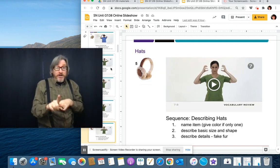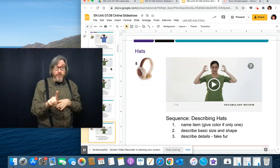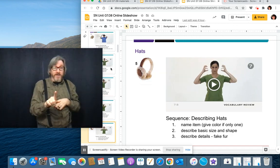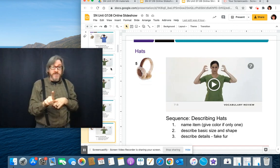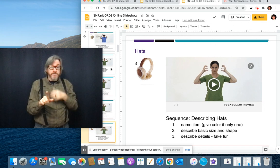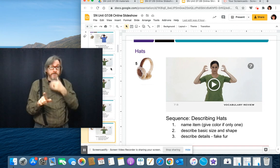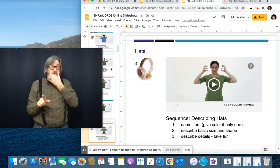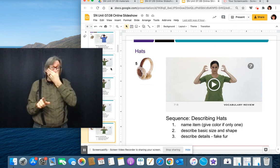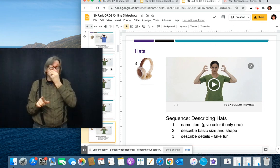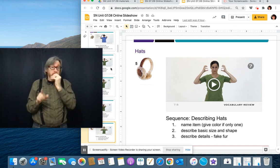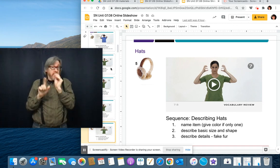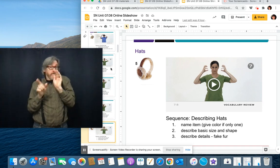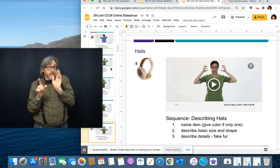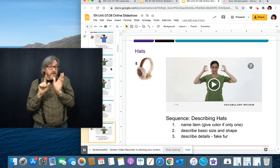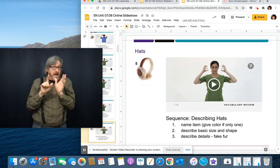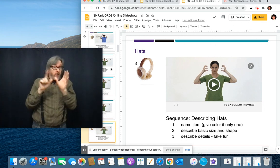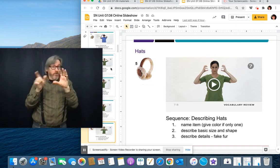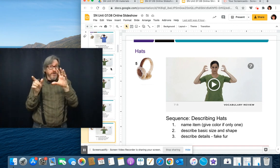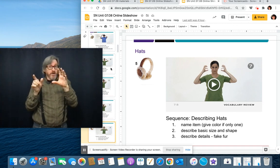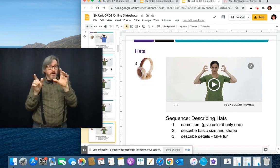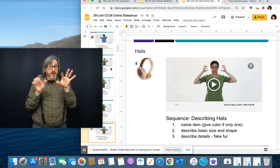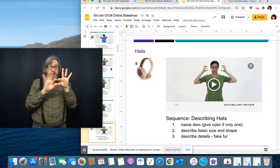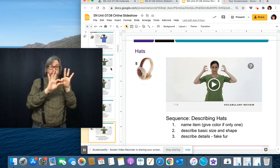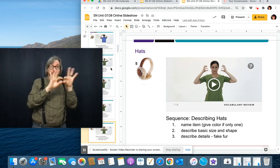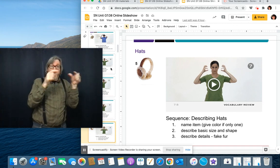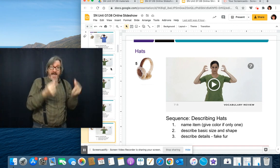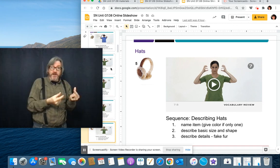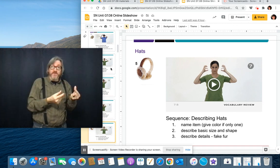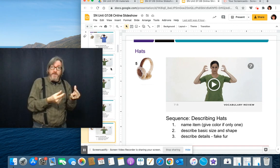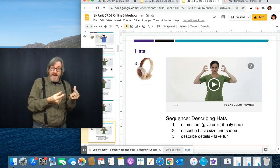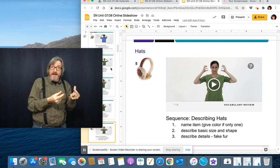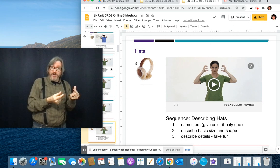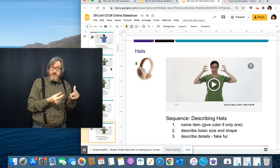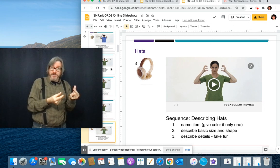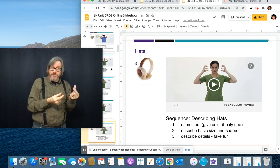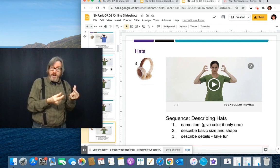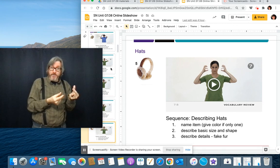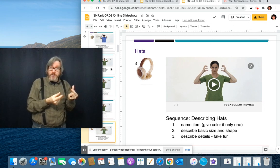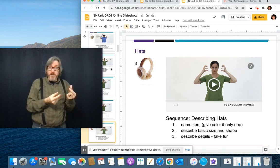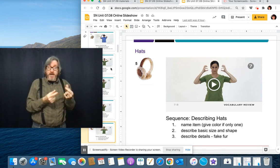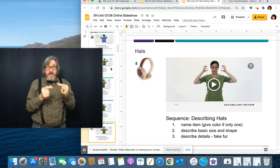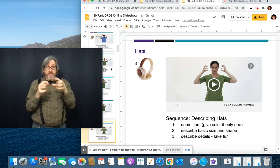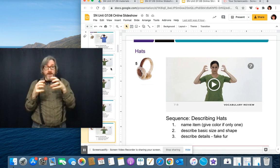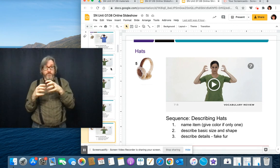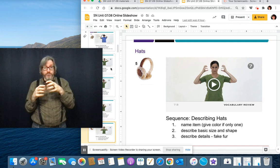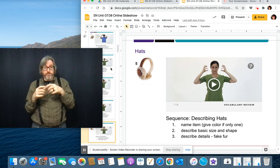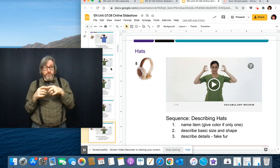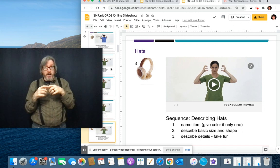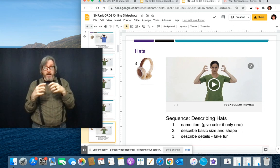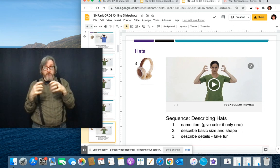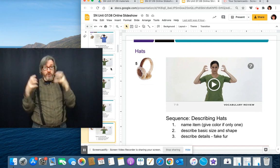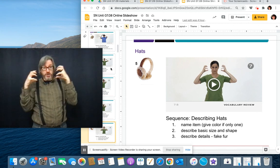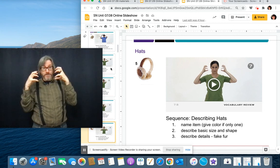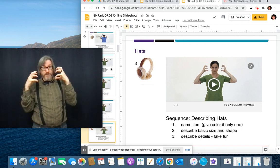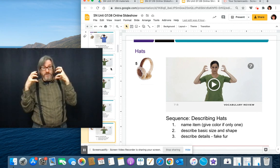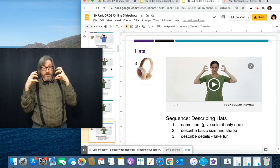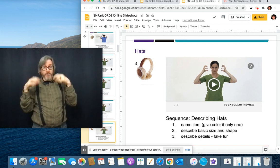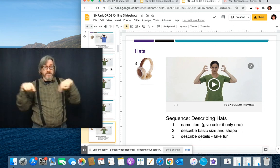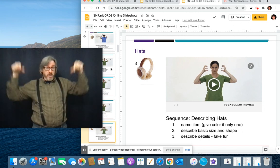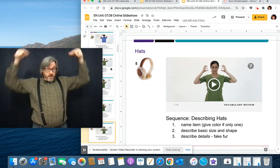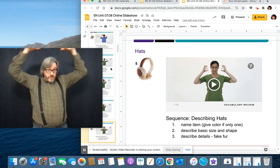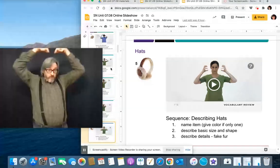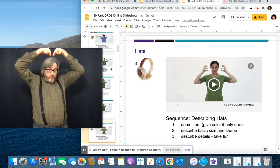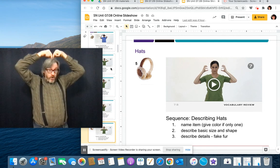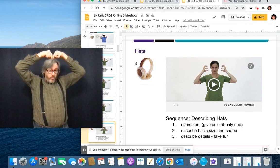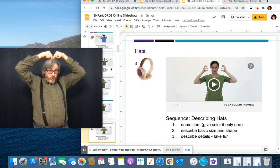Now earmuffs. Now we're going to talk about like, remember the handle of a bag, how you would describe, and then, uh, the shape of the